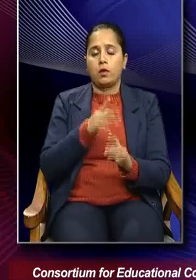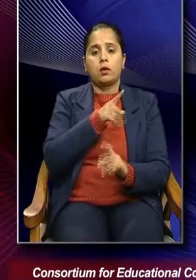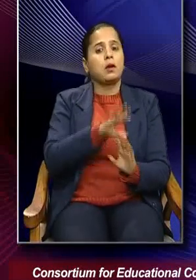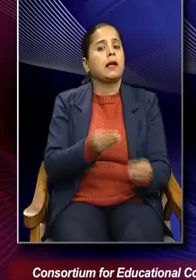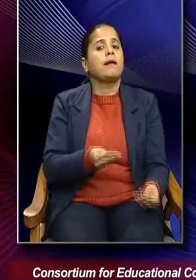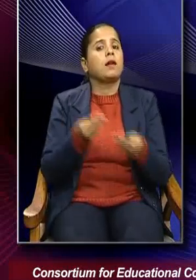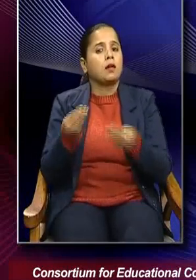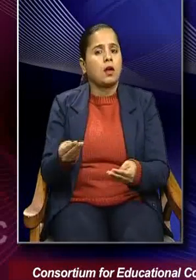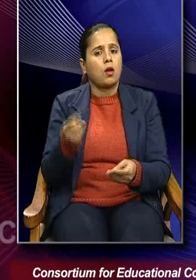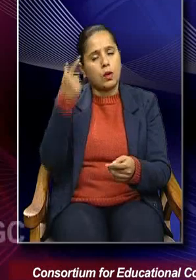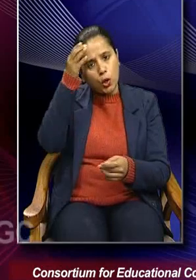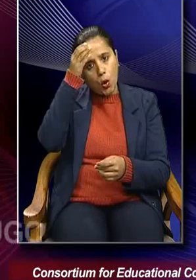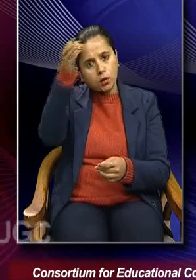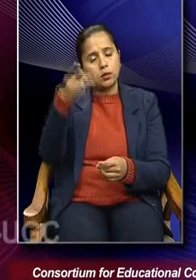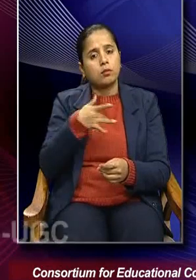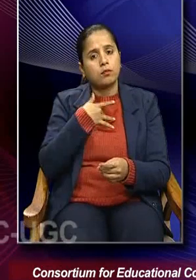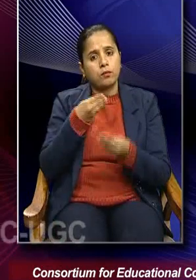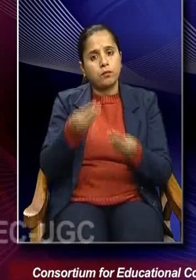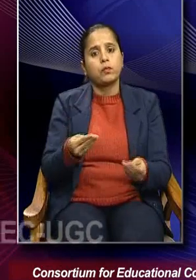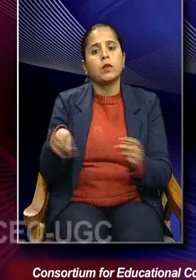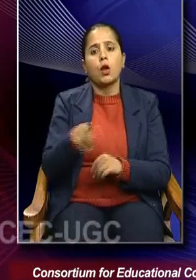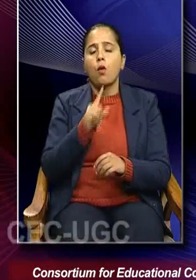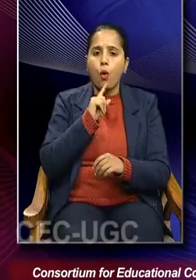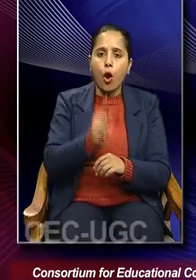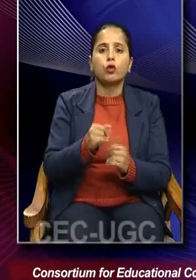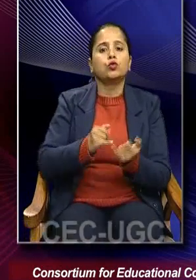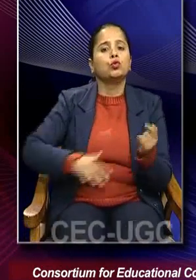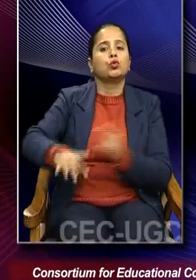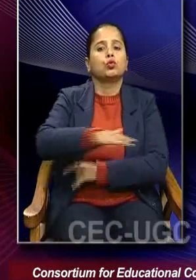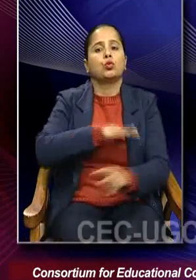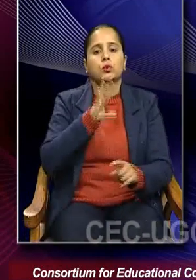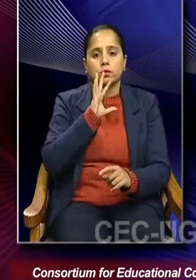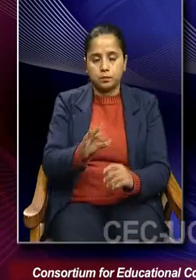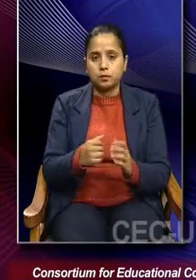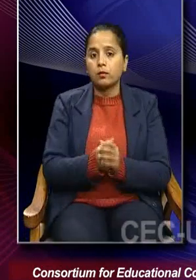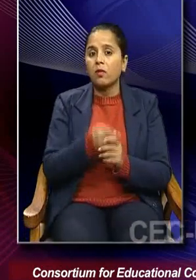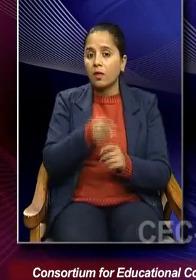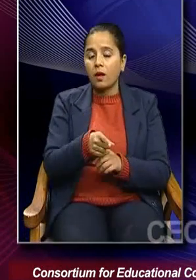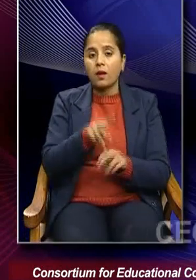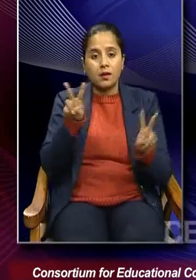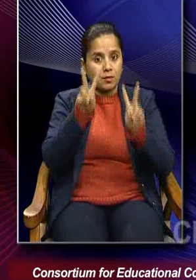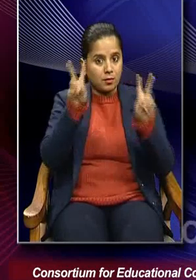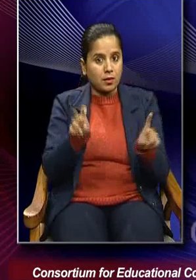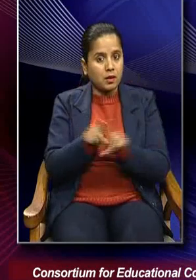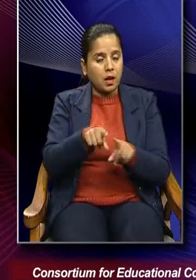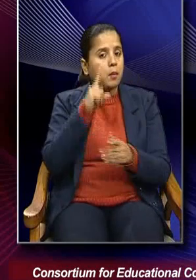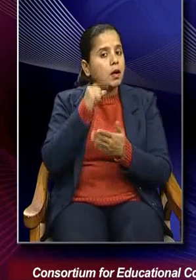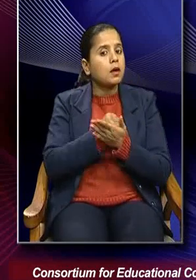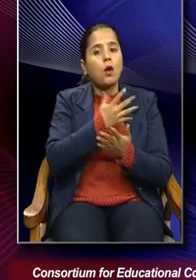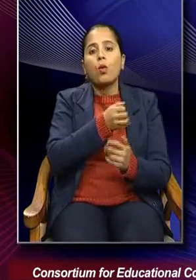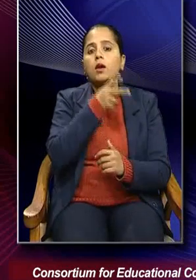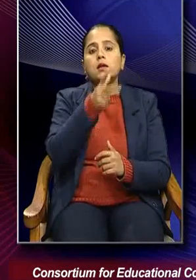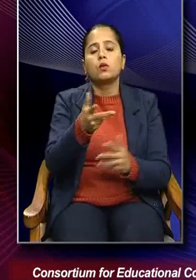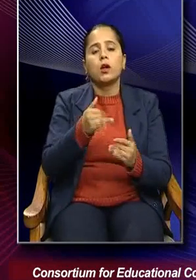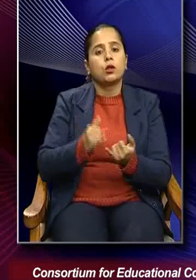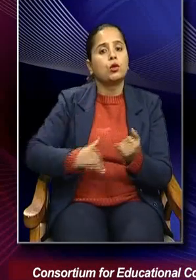give us a concept of ordered social reality. So, in that context, he is trying to say that